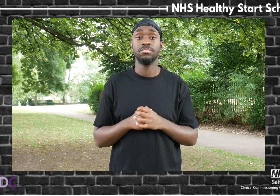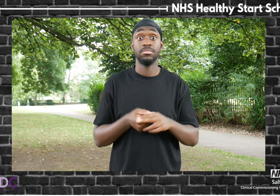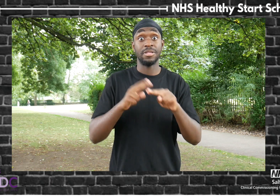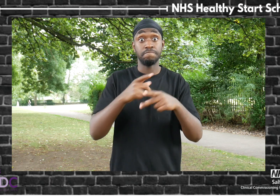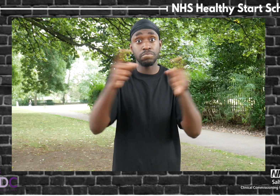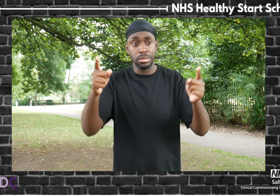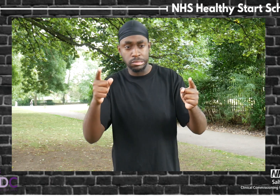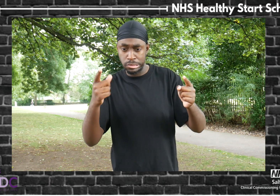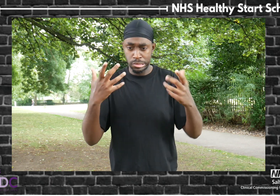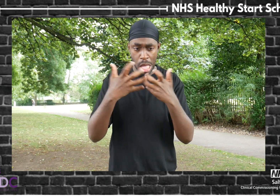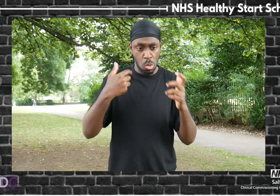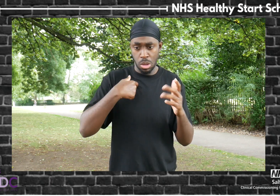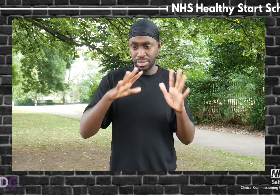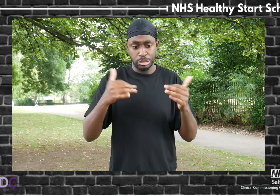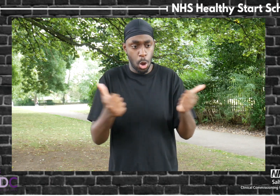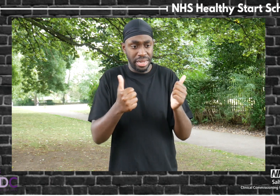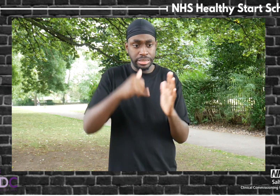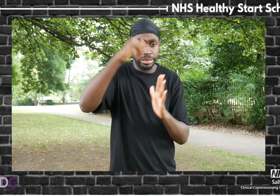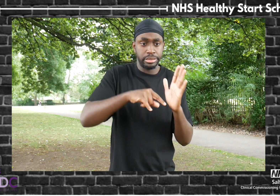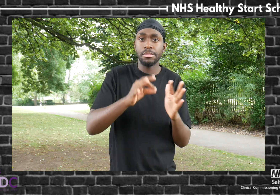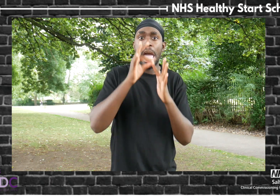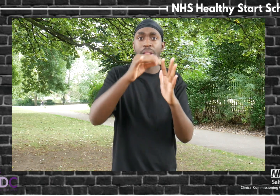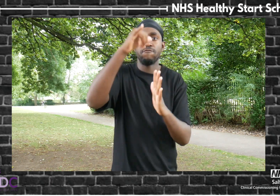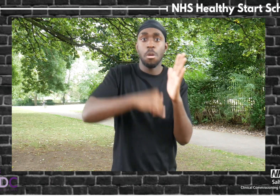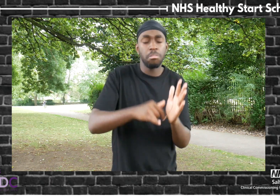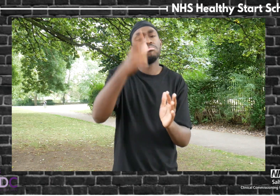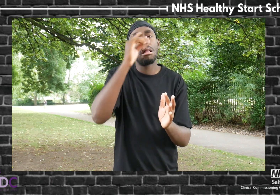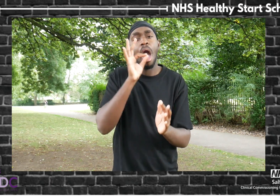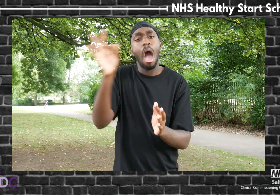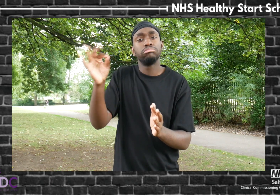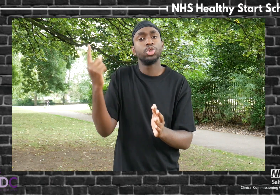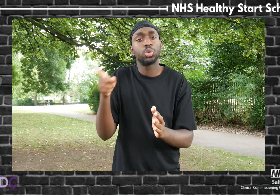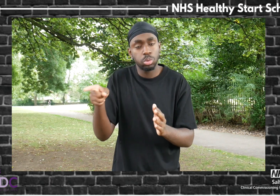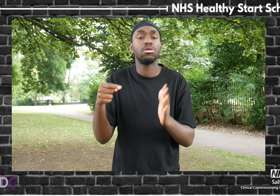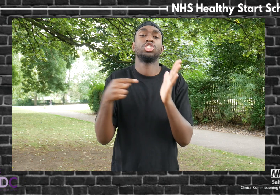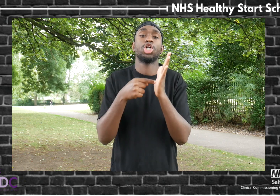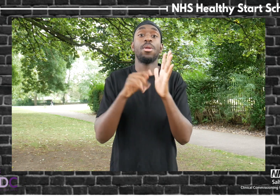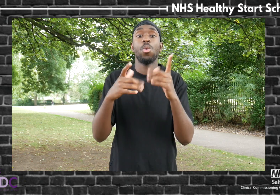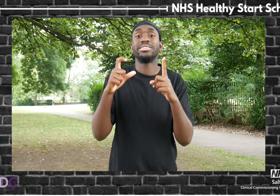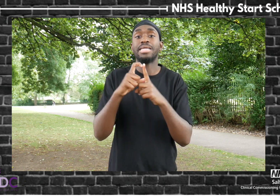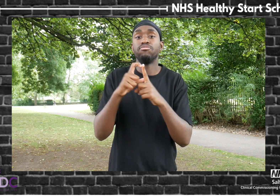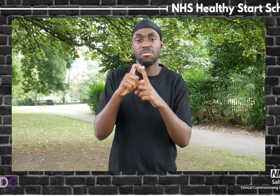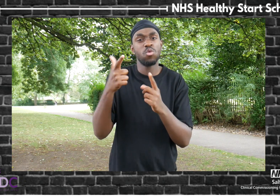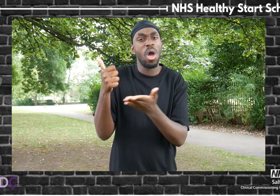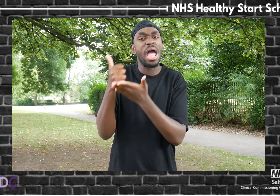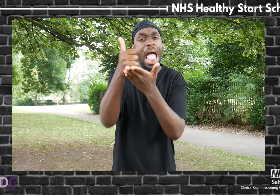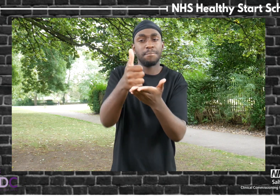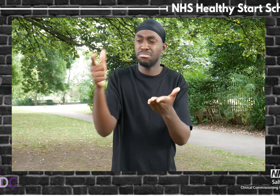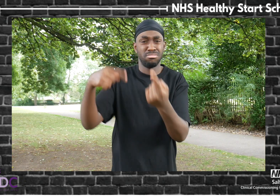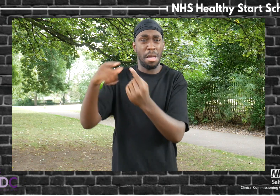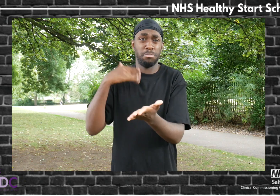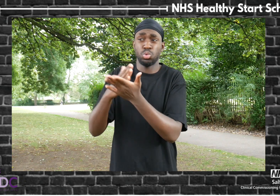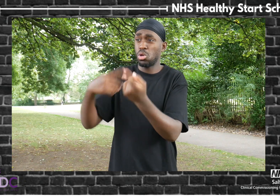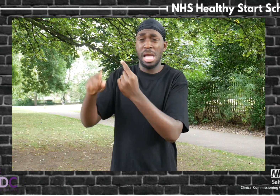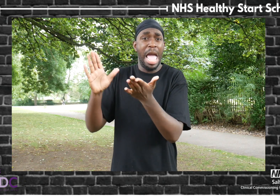For any support in completing your application, please contact Deborah or Tony who will be happy